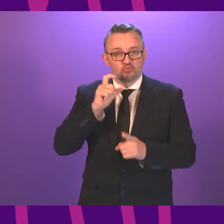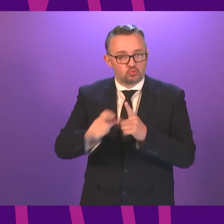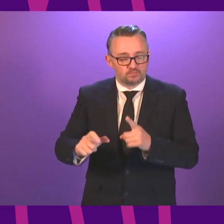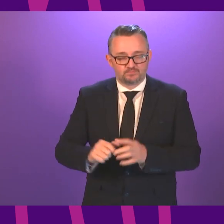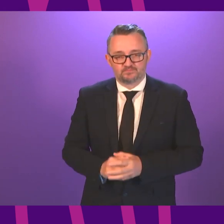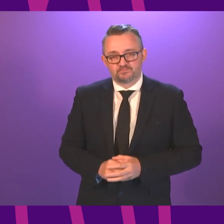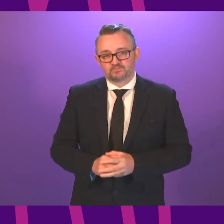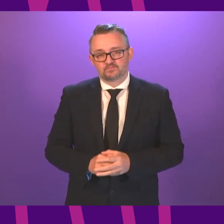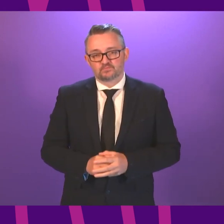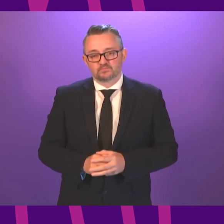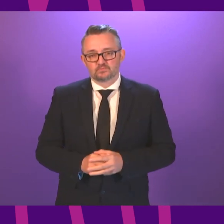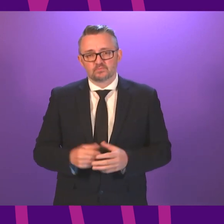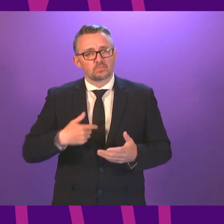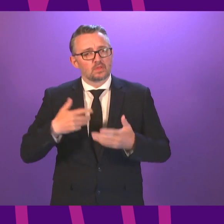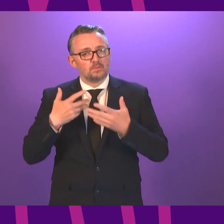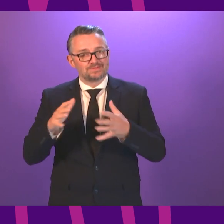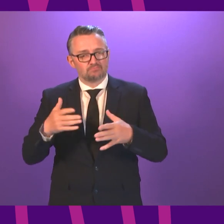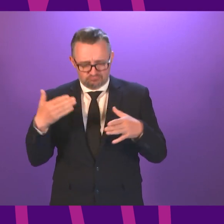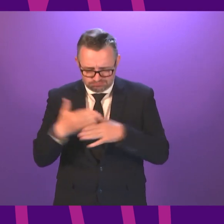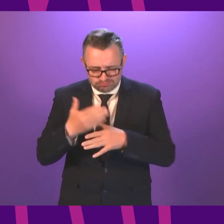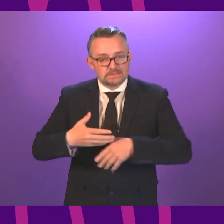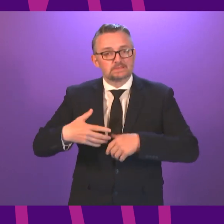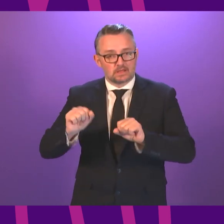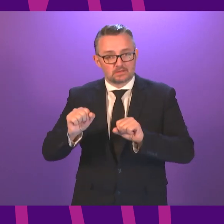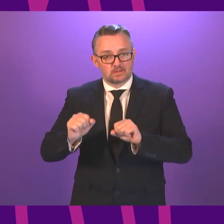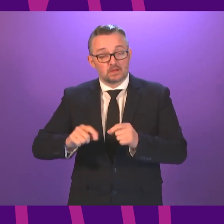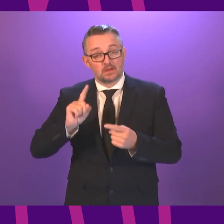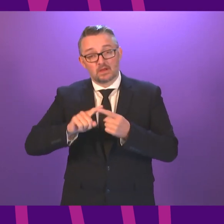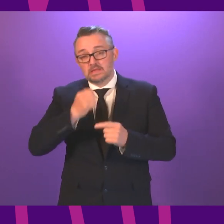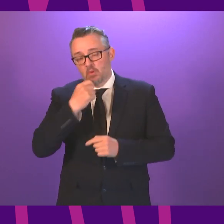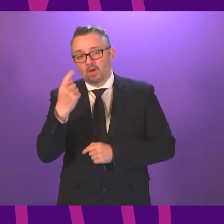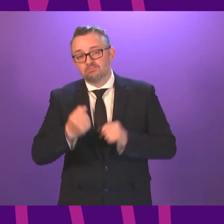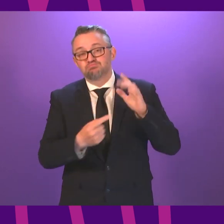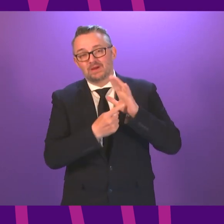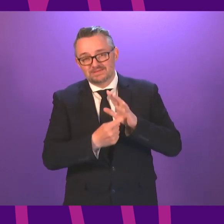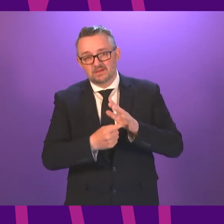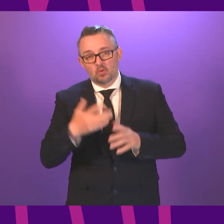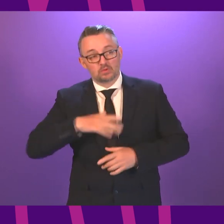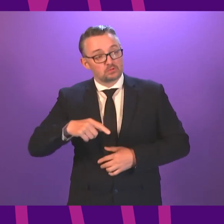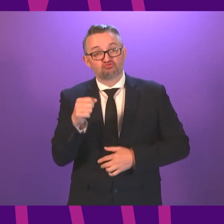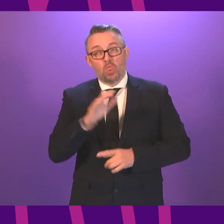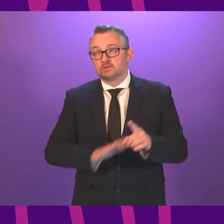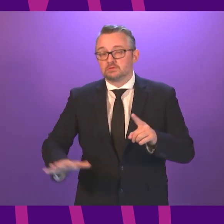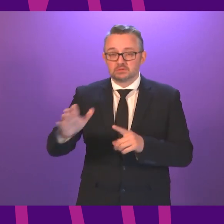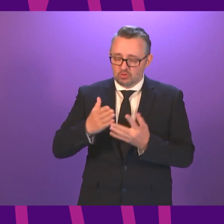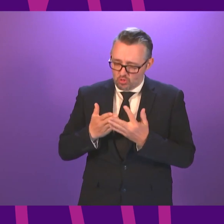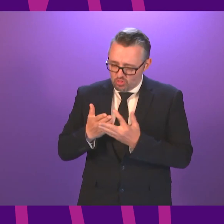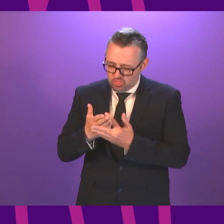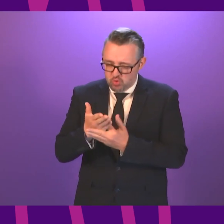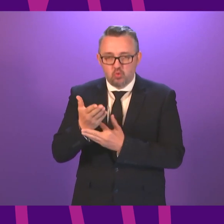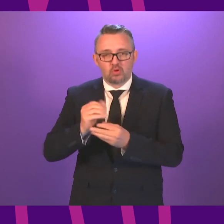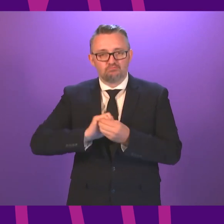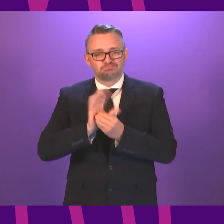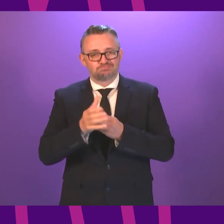We have already started that work. Our most immediate priority is to lead Scotland safely through and out of the